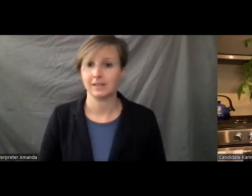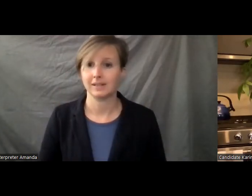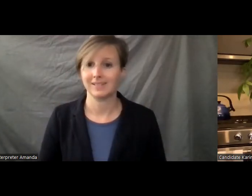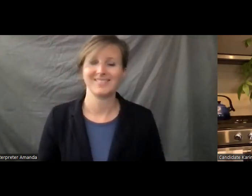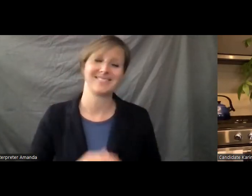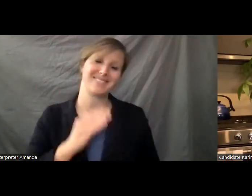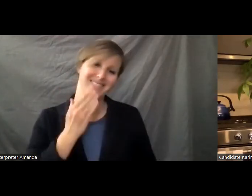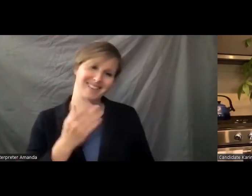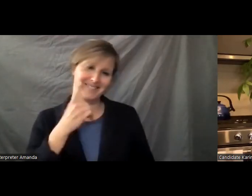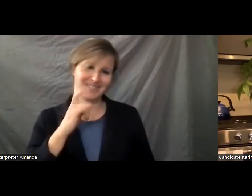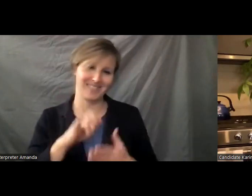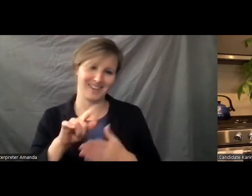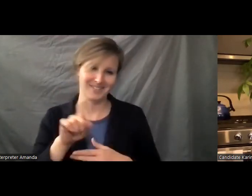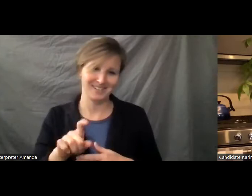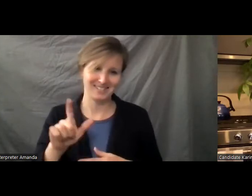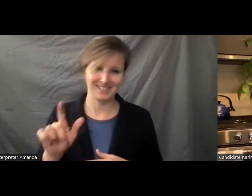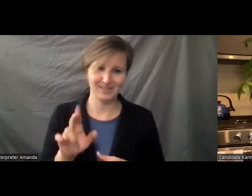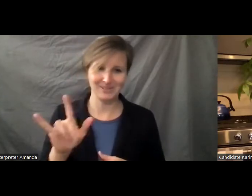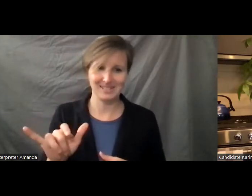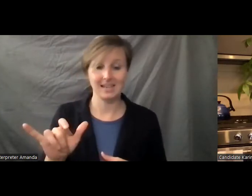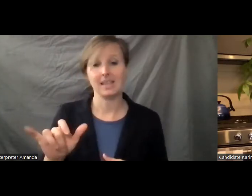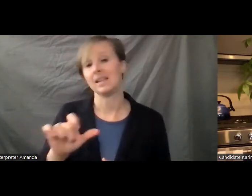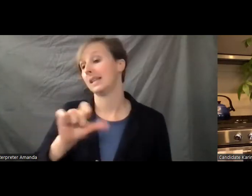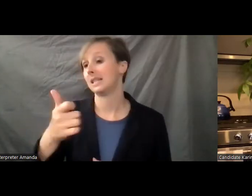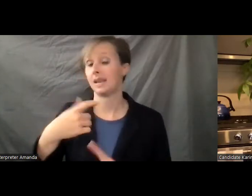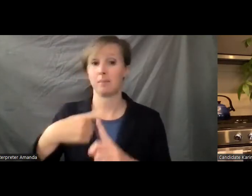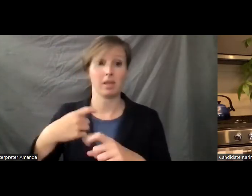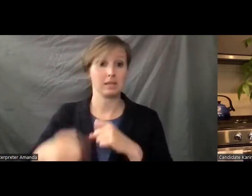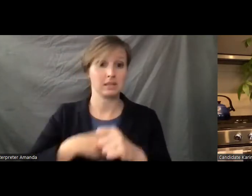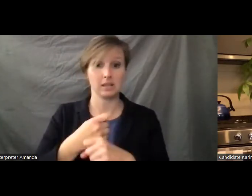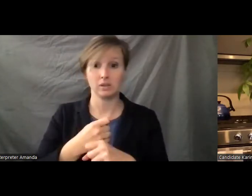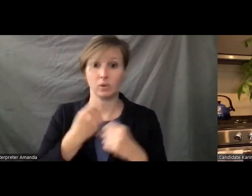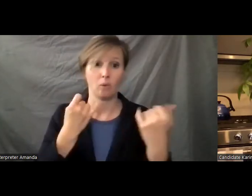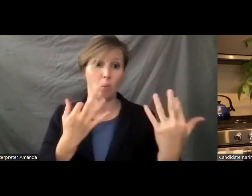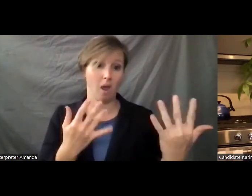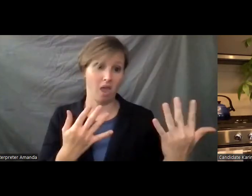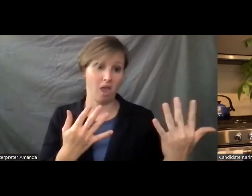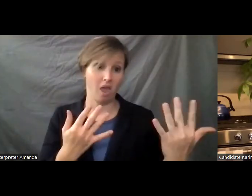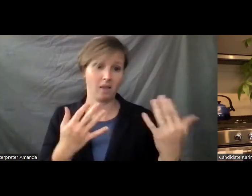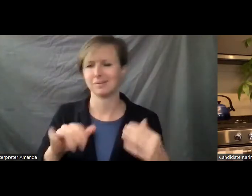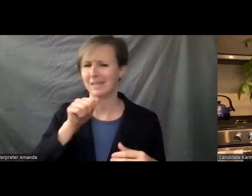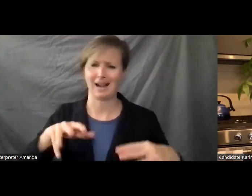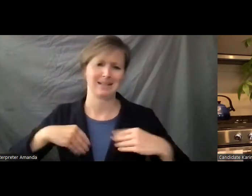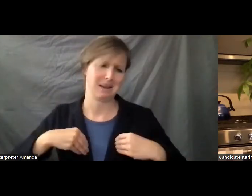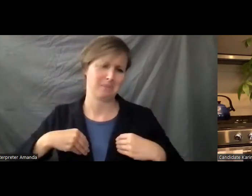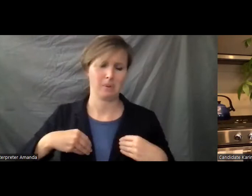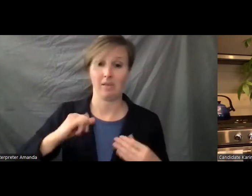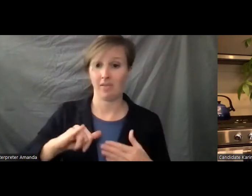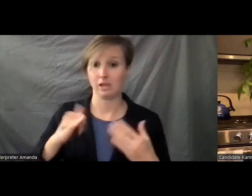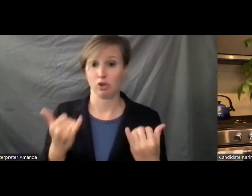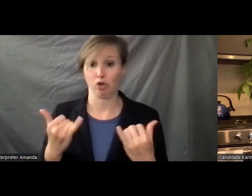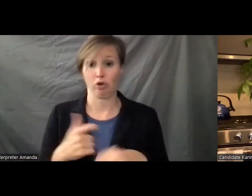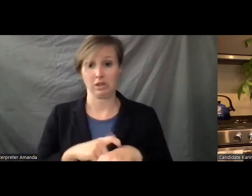Thank you for the question, Lucy. So 10 plus years of wait is absolutely unacceptable, and that's the current time